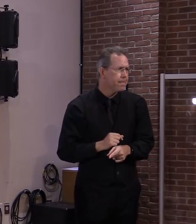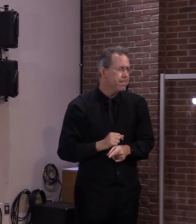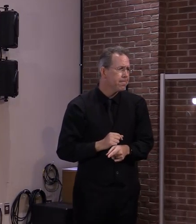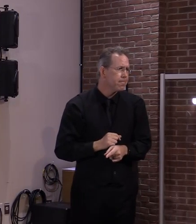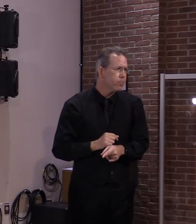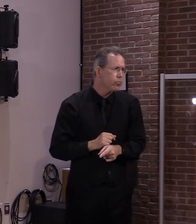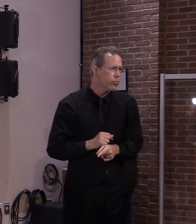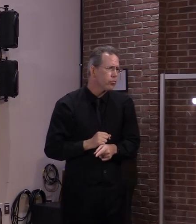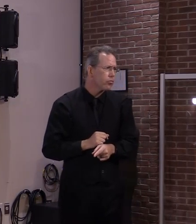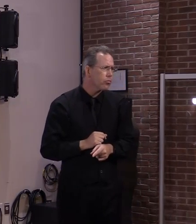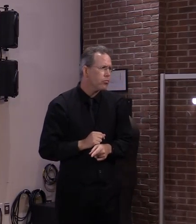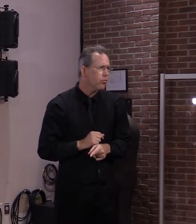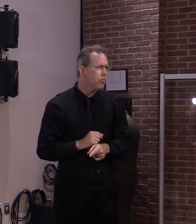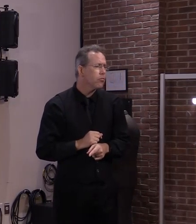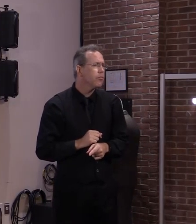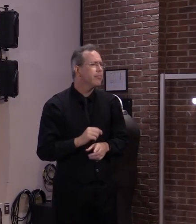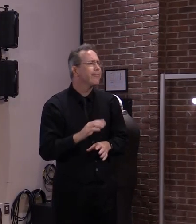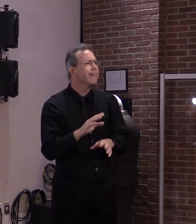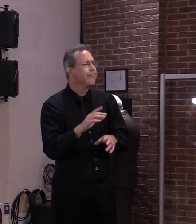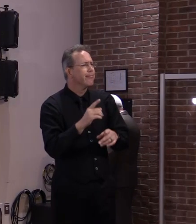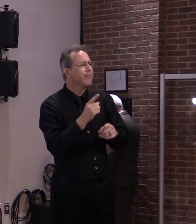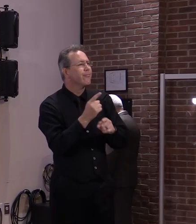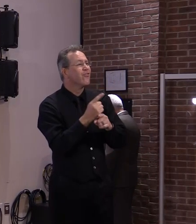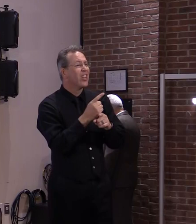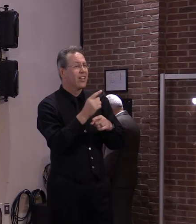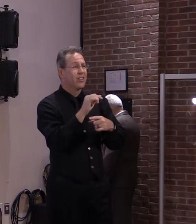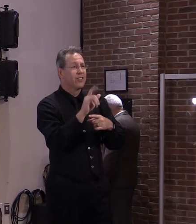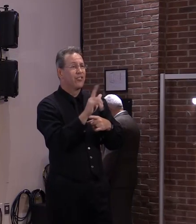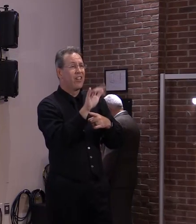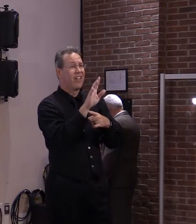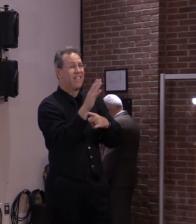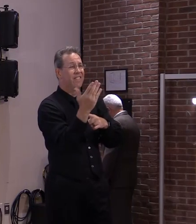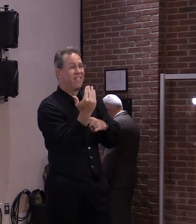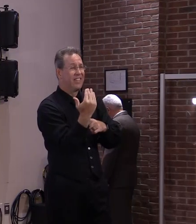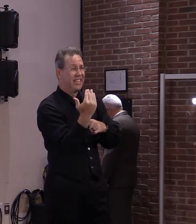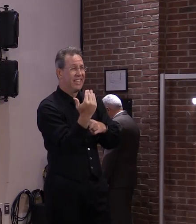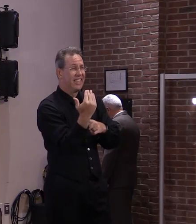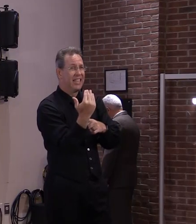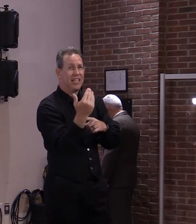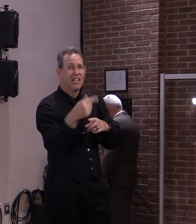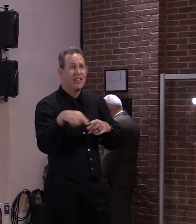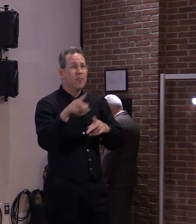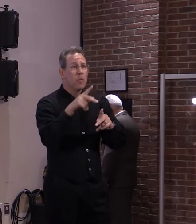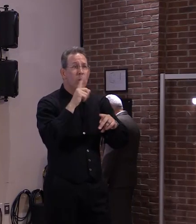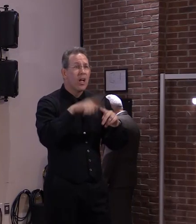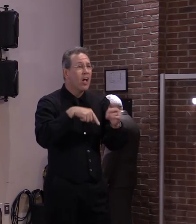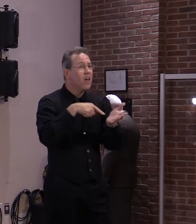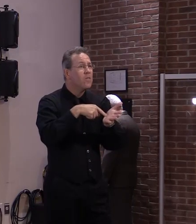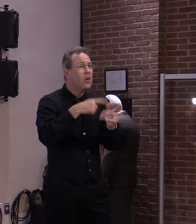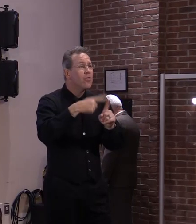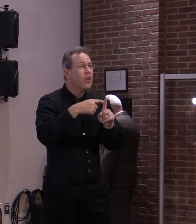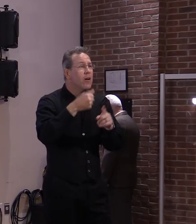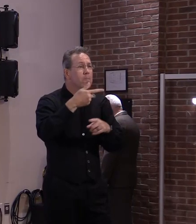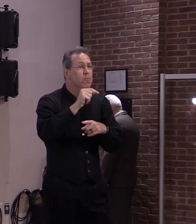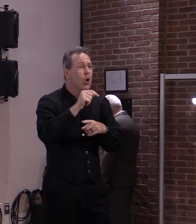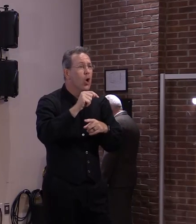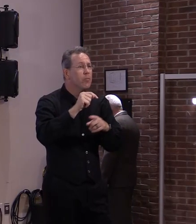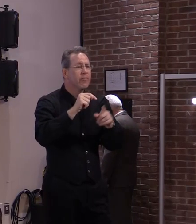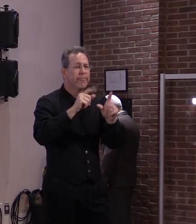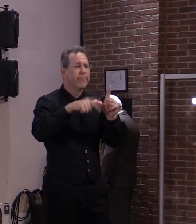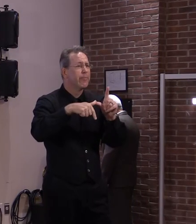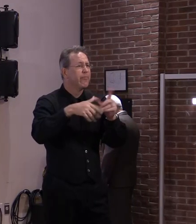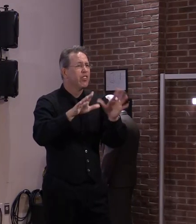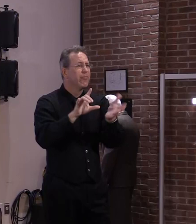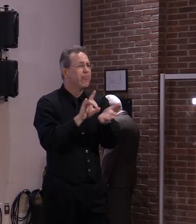So July 15th. You know, I don't think this is a surprise. This has been in the works for months.